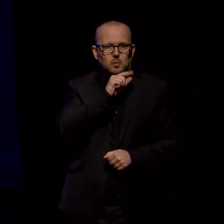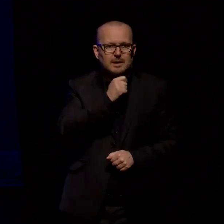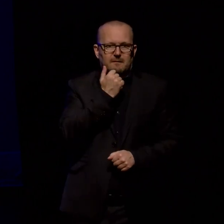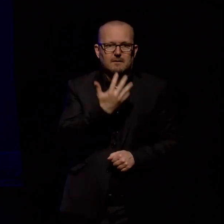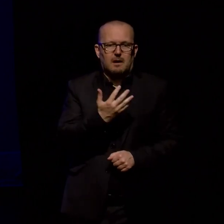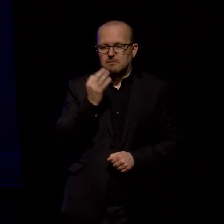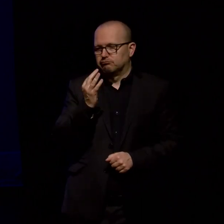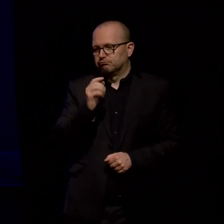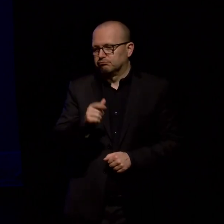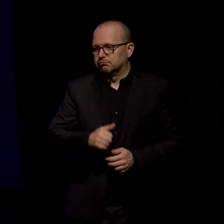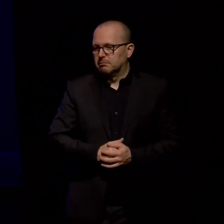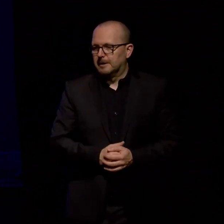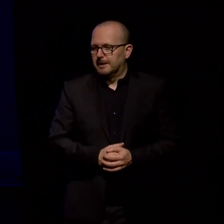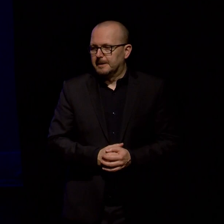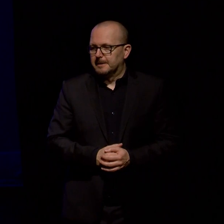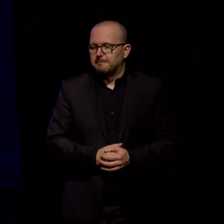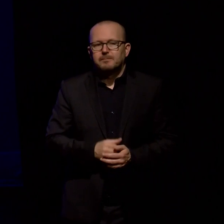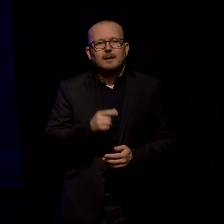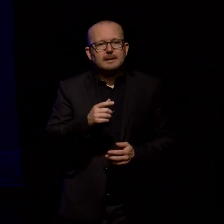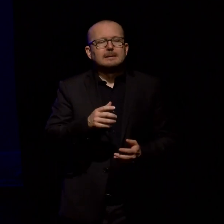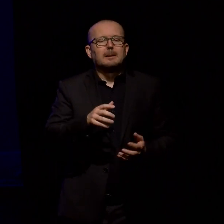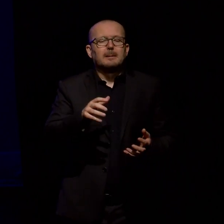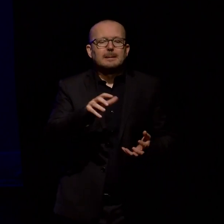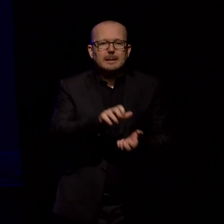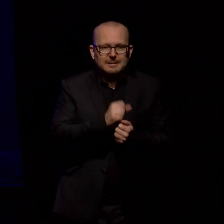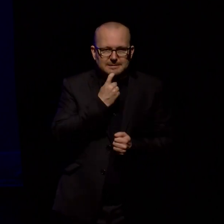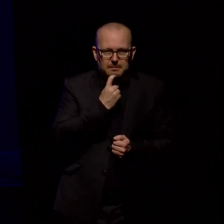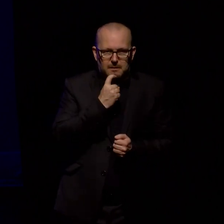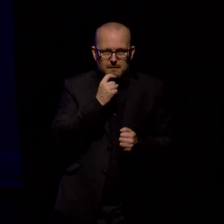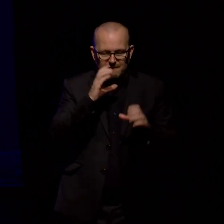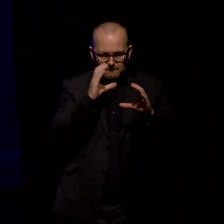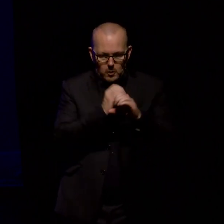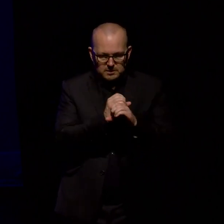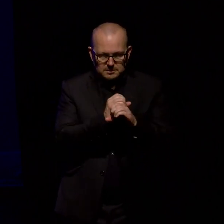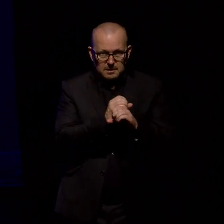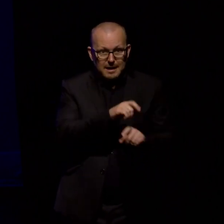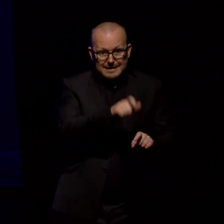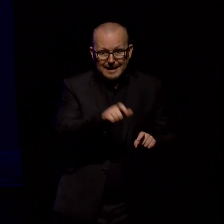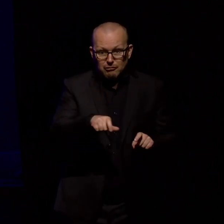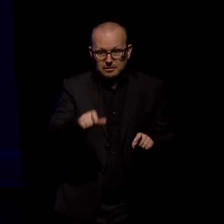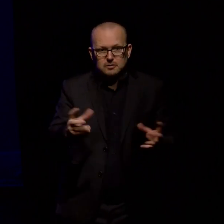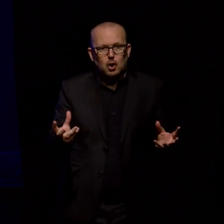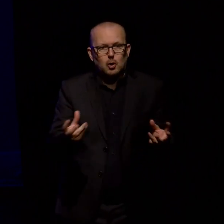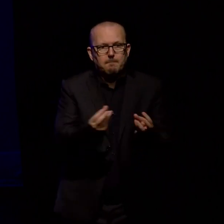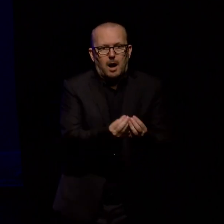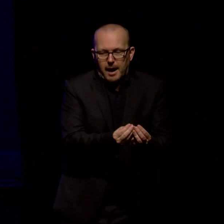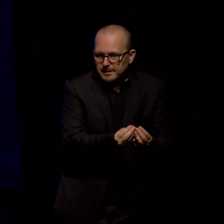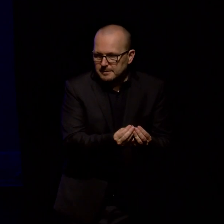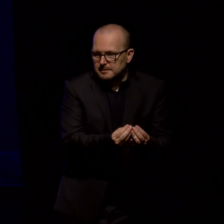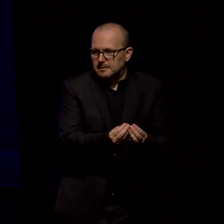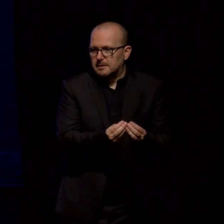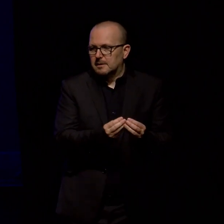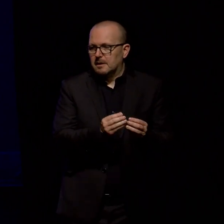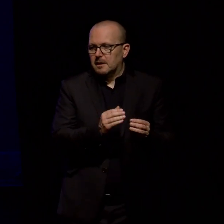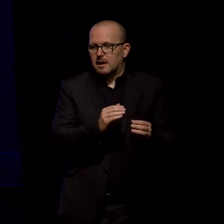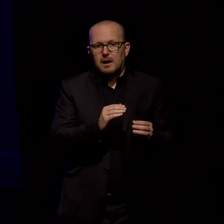storytelling rules simplify focus combine characters hop over detours you'll